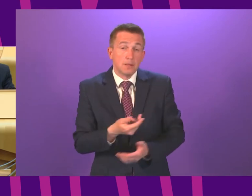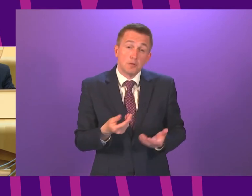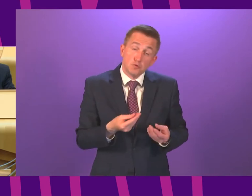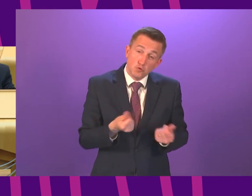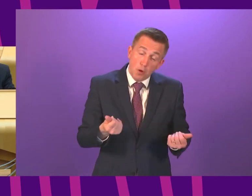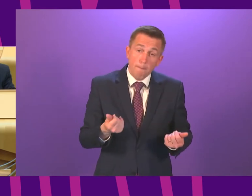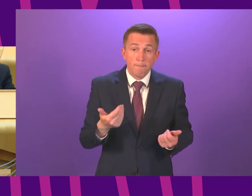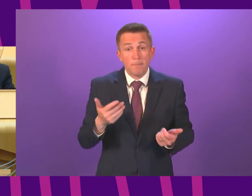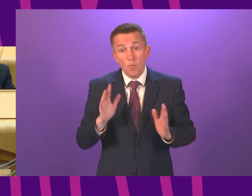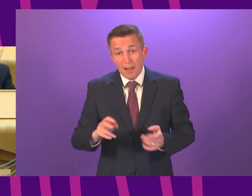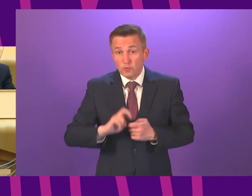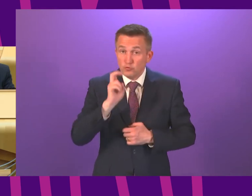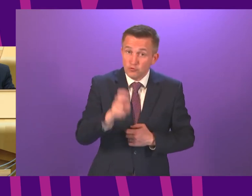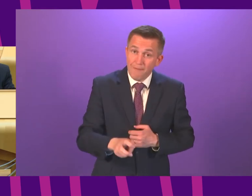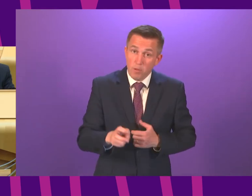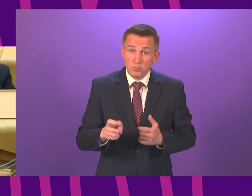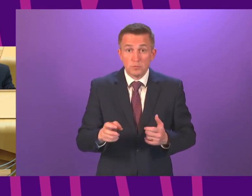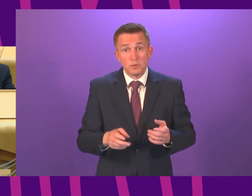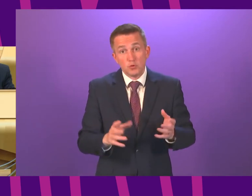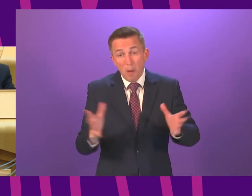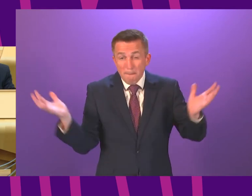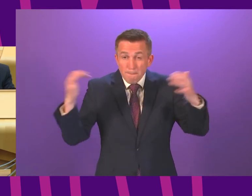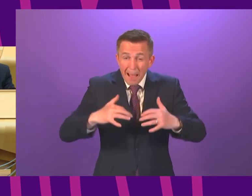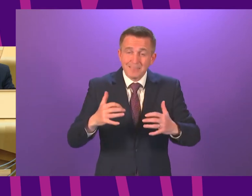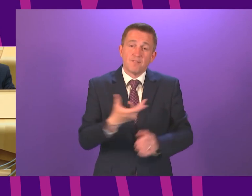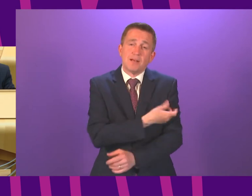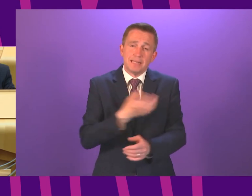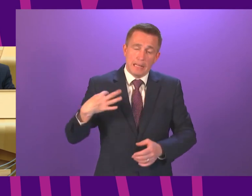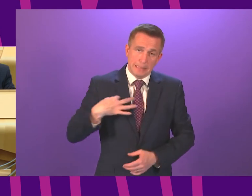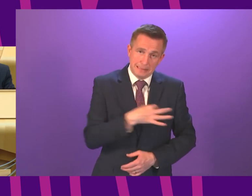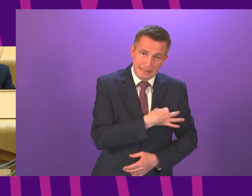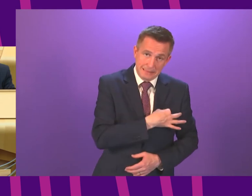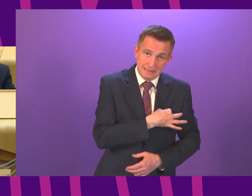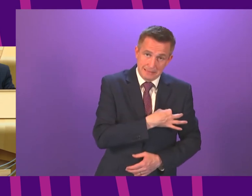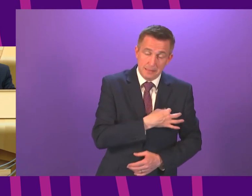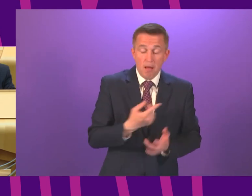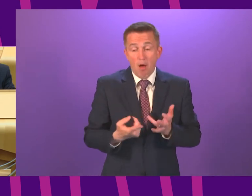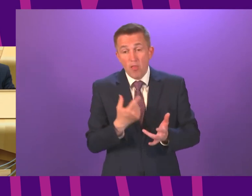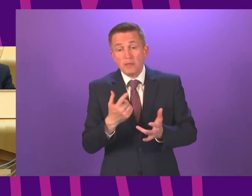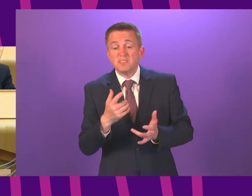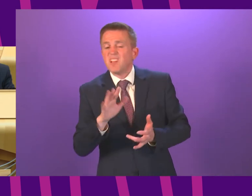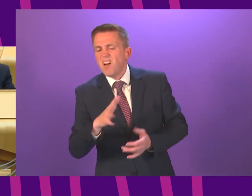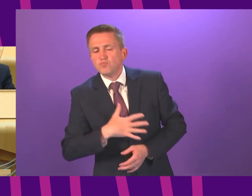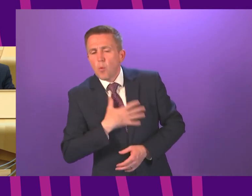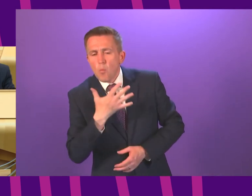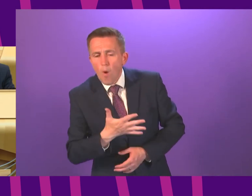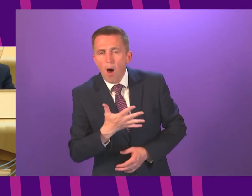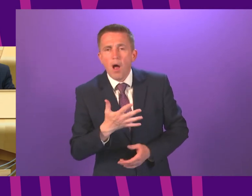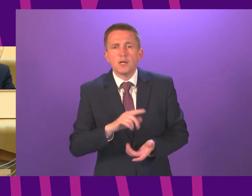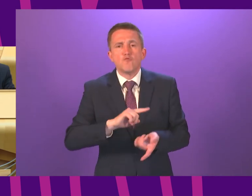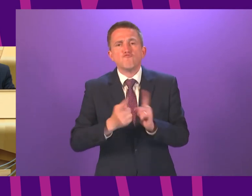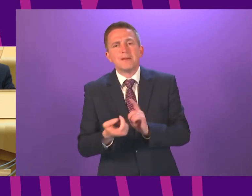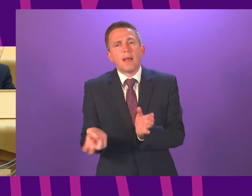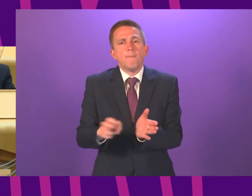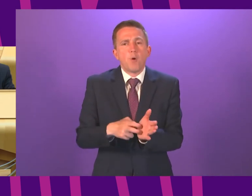mass vaccination clinic is not desirable or possible and therefore that is why people have the ability to reschedule and rebook appointments